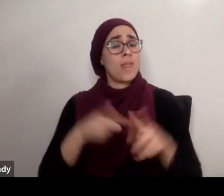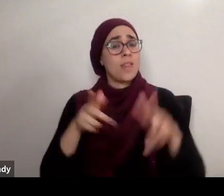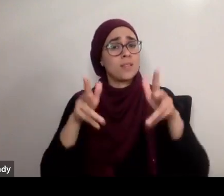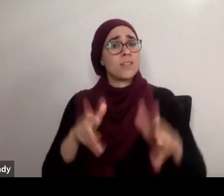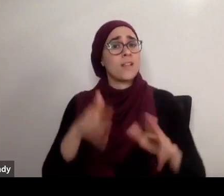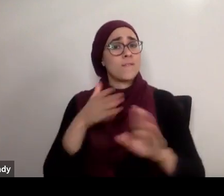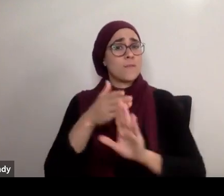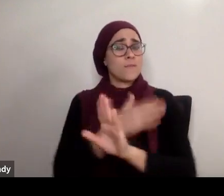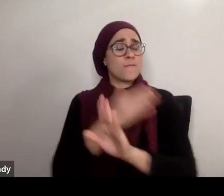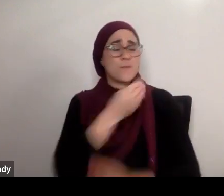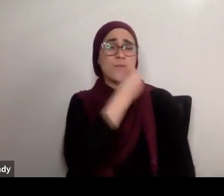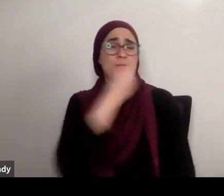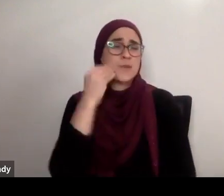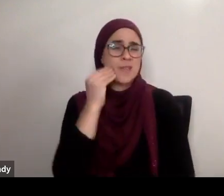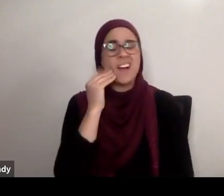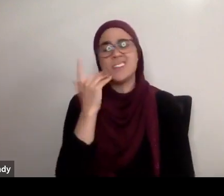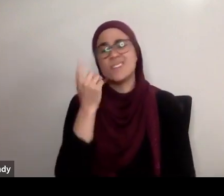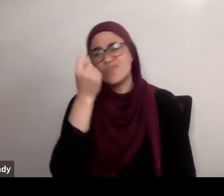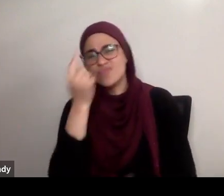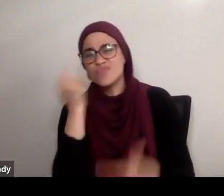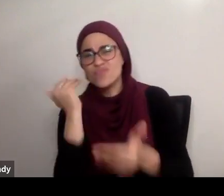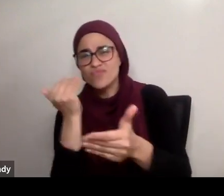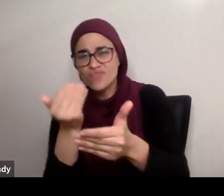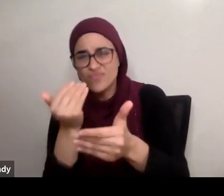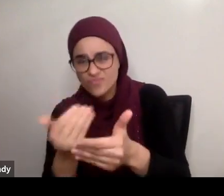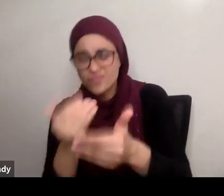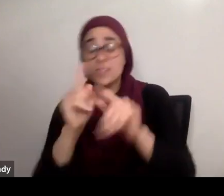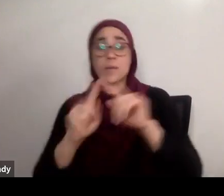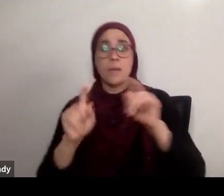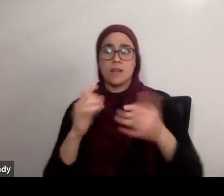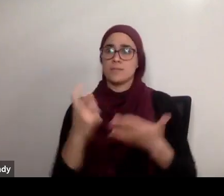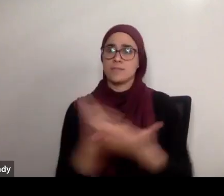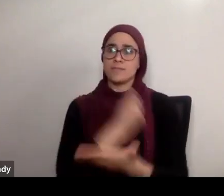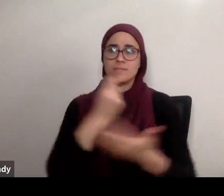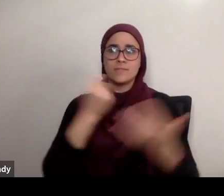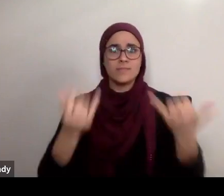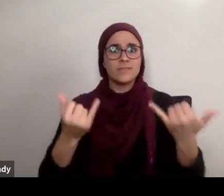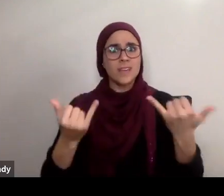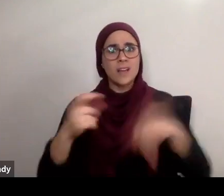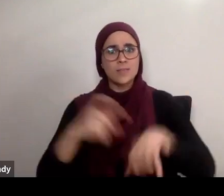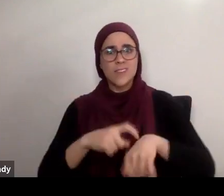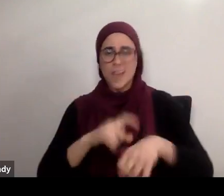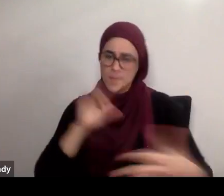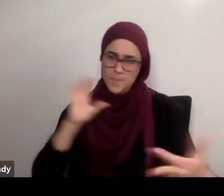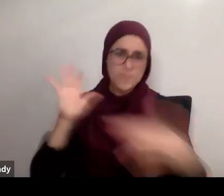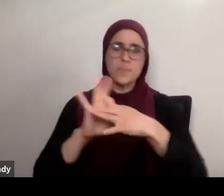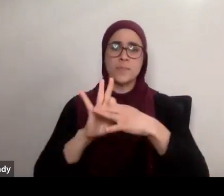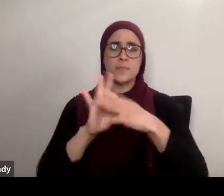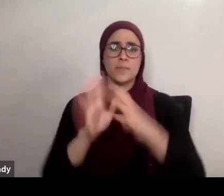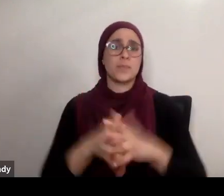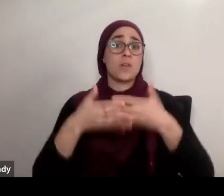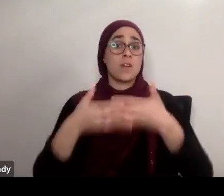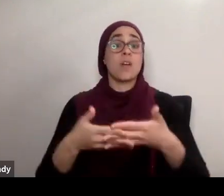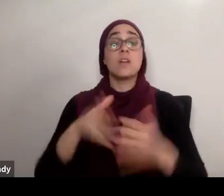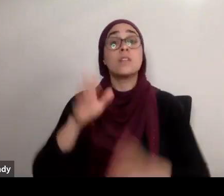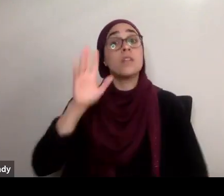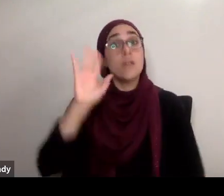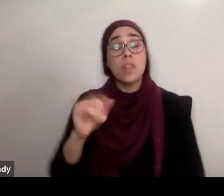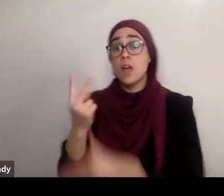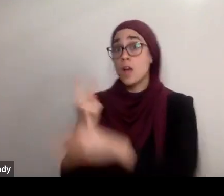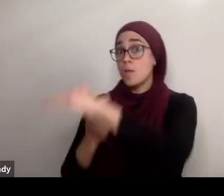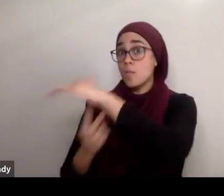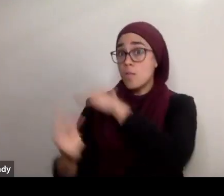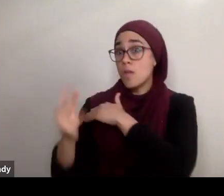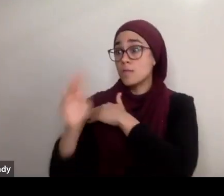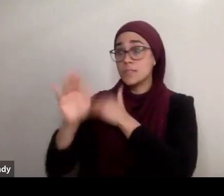course, to connect with the Qur'an before Ramadan. And this was the habit of many of the great companions, and many of great tabi'in, and many of great imams,